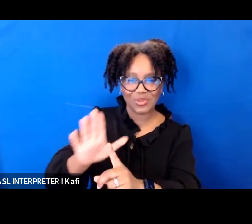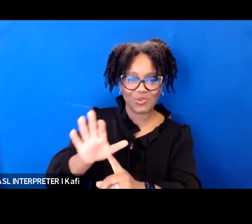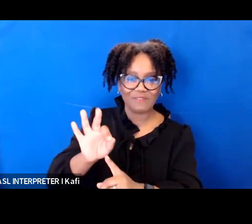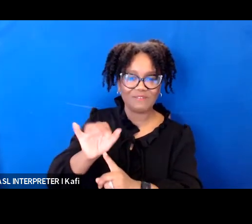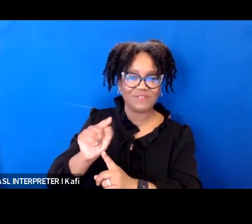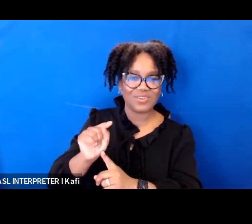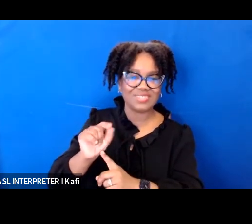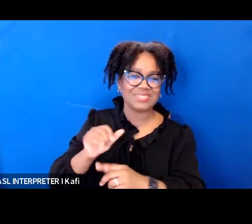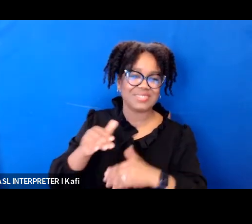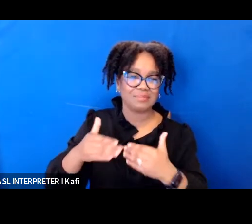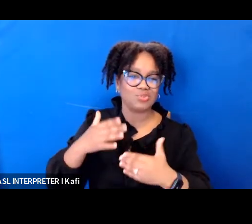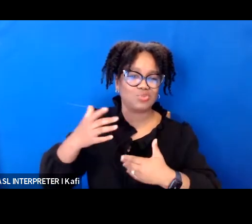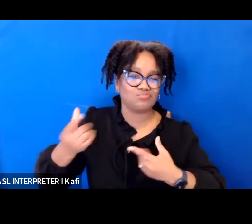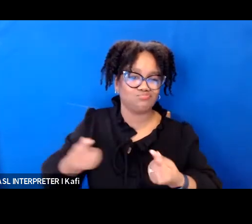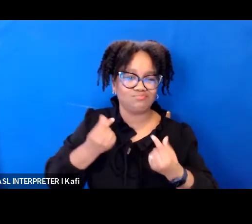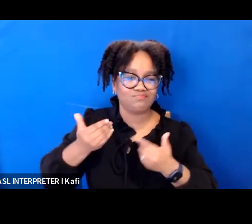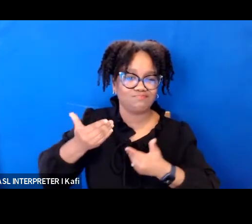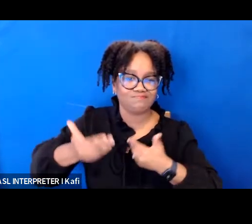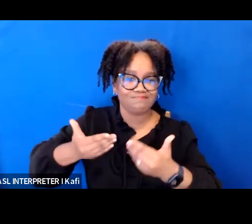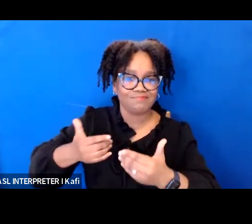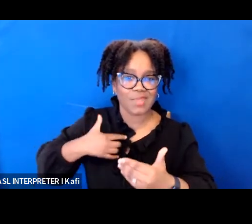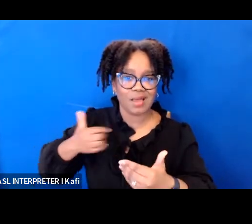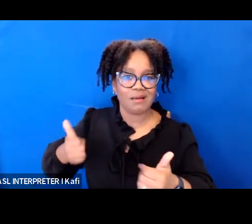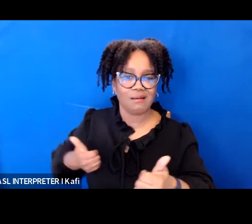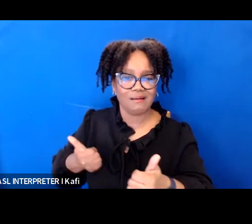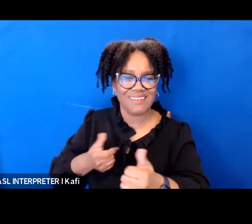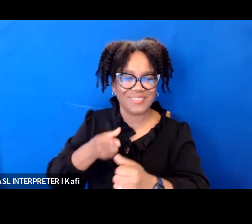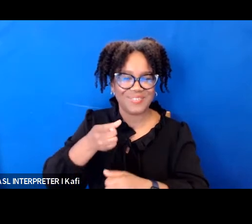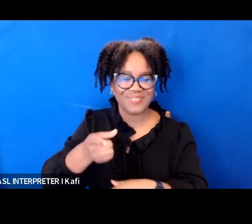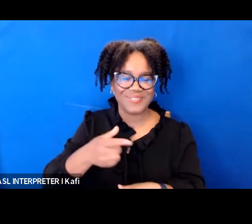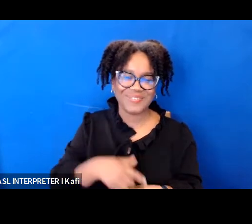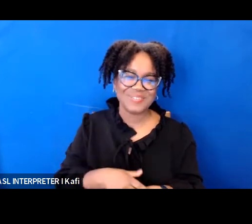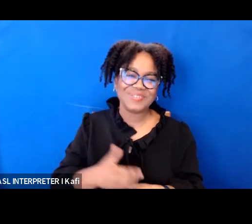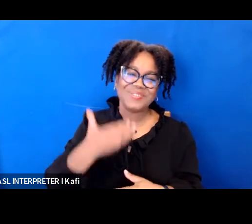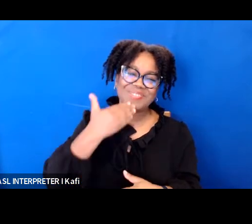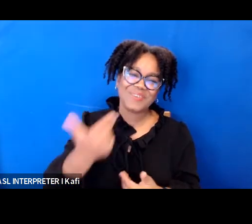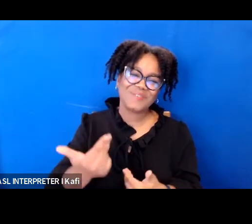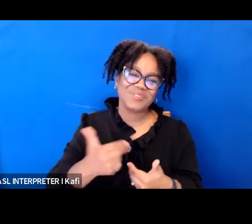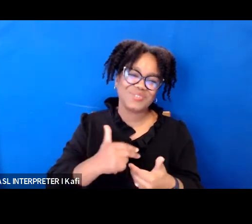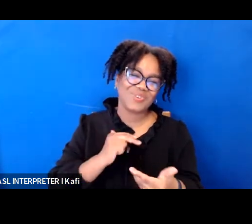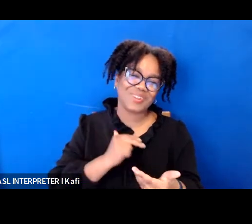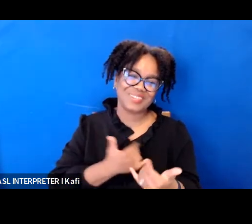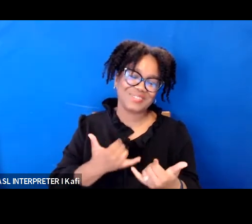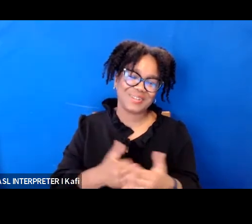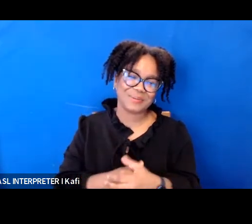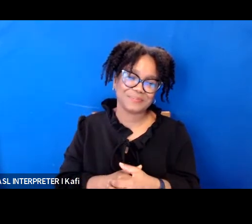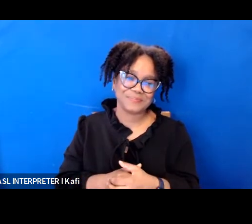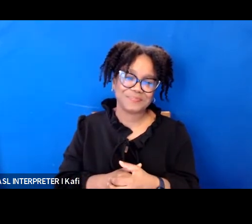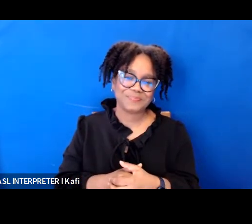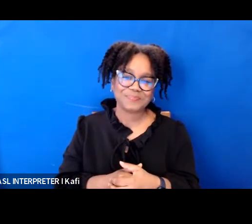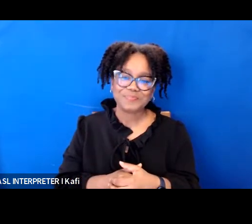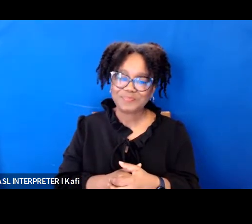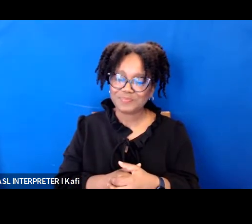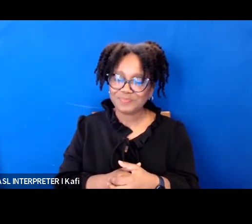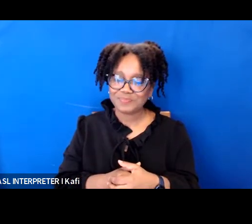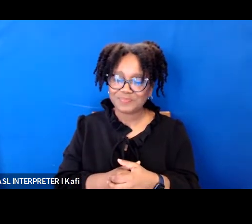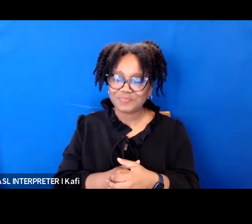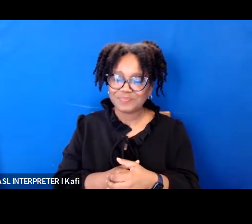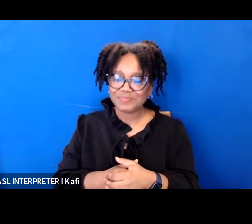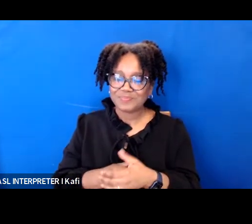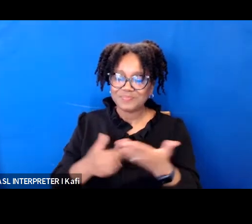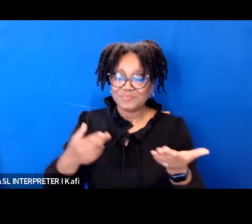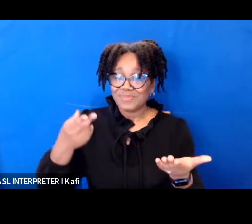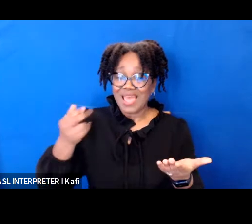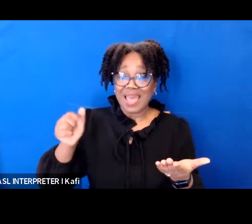and and sharing this moment with us today i don't think i could have summarized it better than haven haven so what i can do